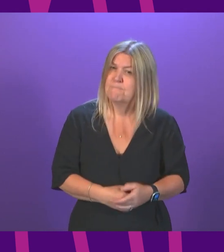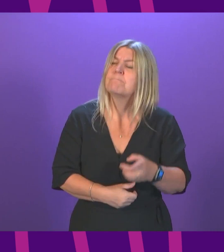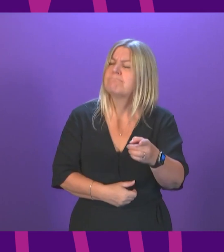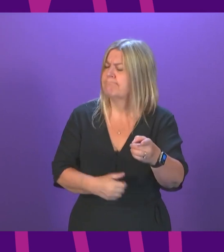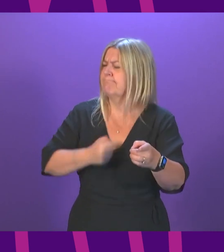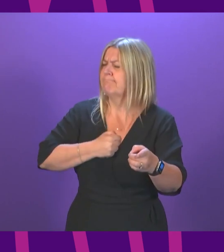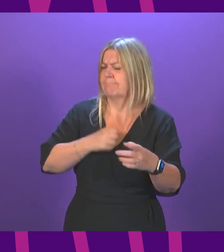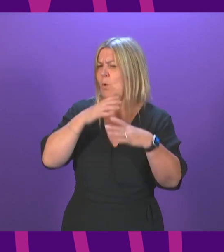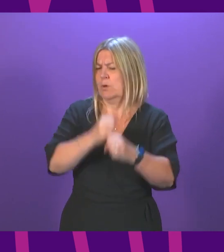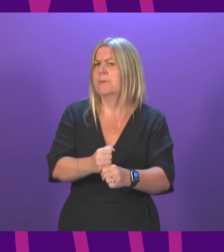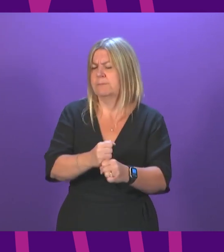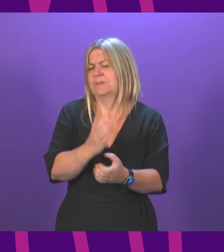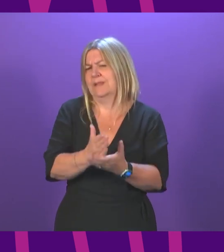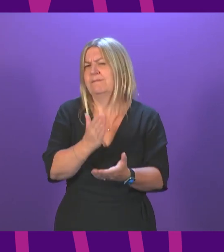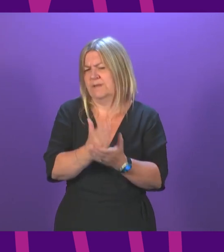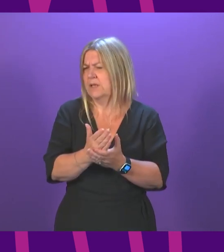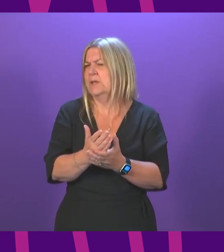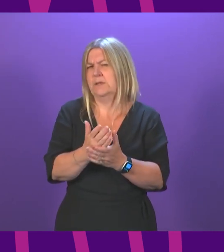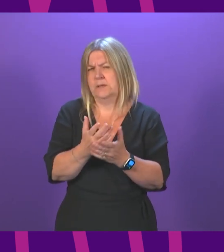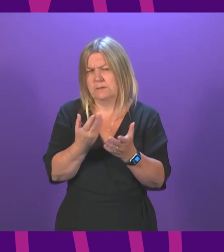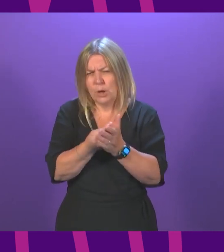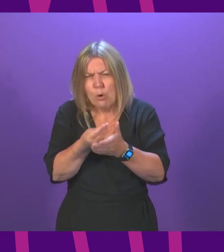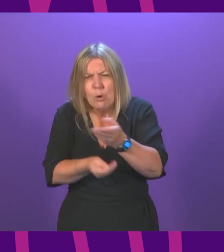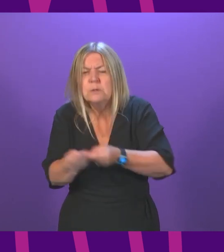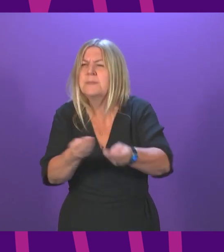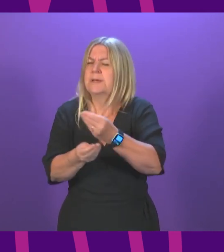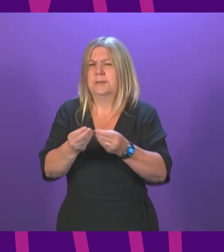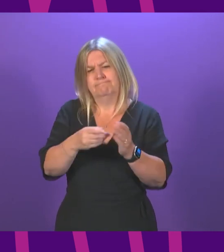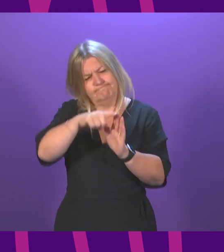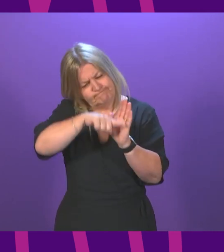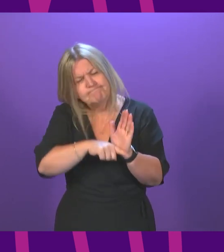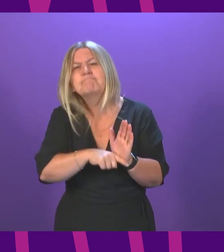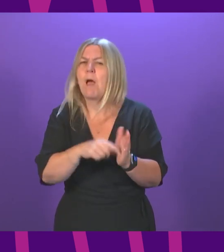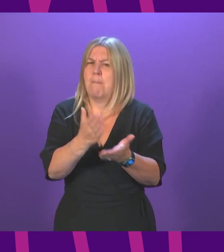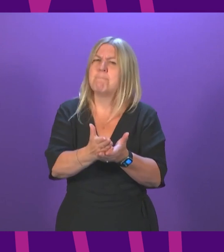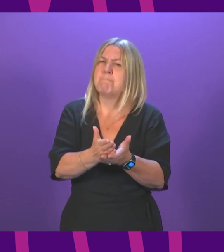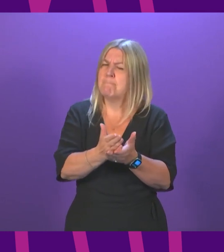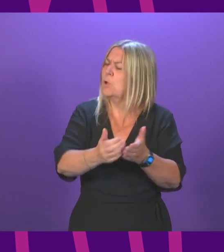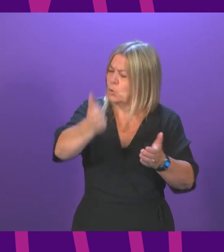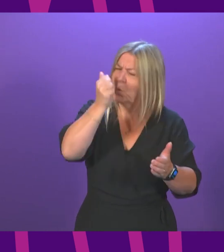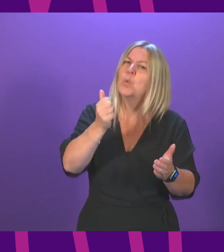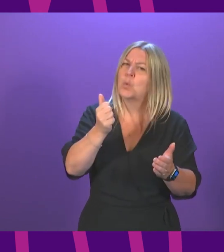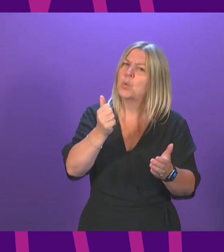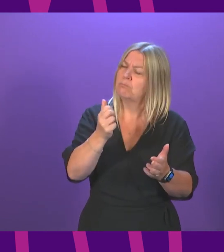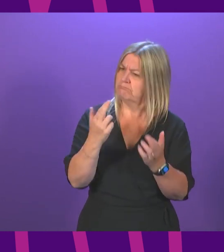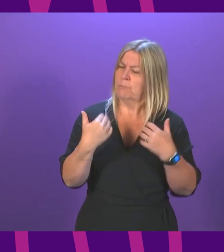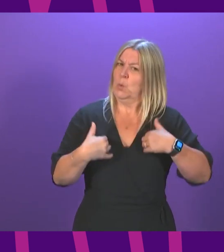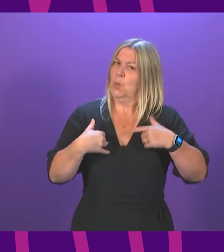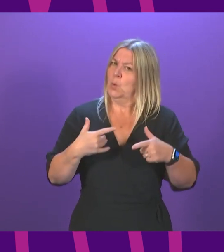Minister. I think our commitments to a circular economy and legislating for a circular economy are known, and I look forward to